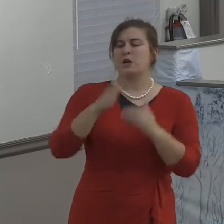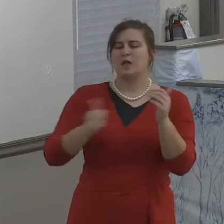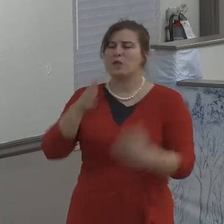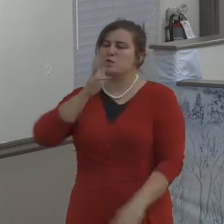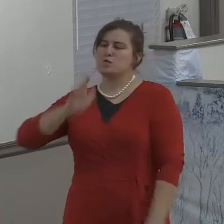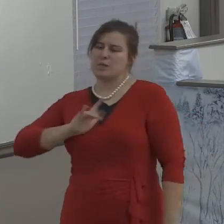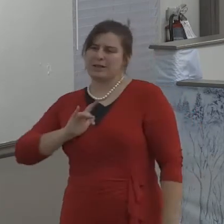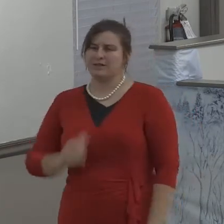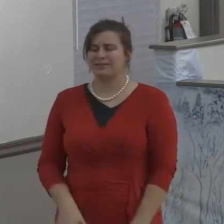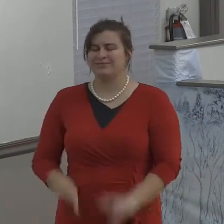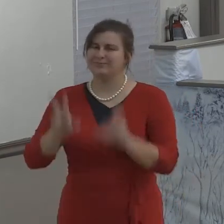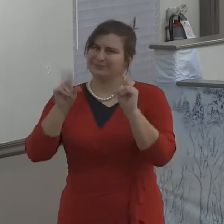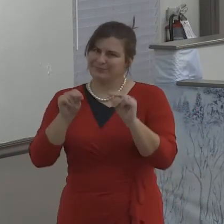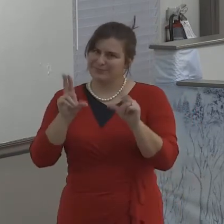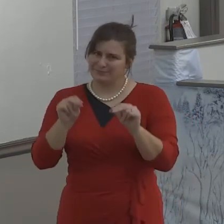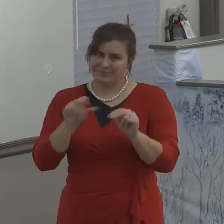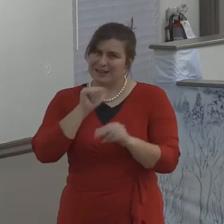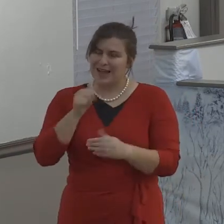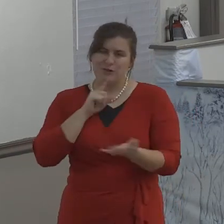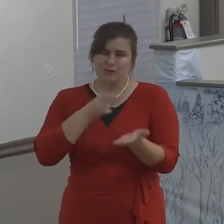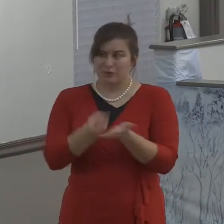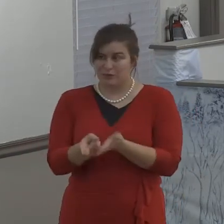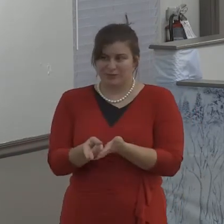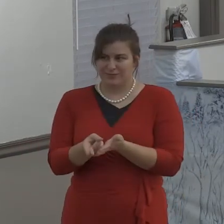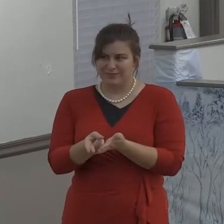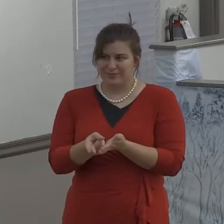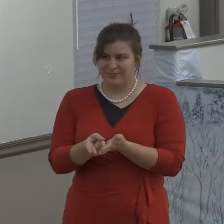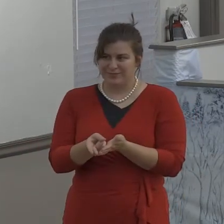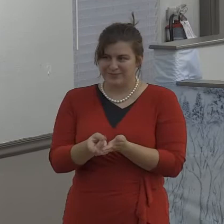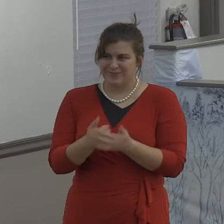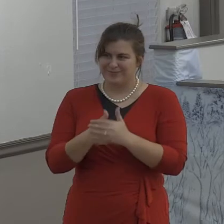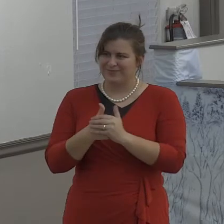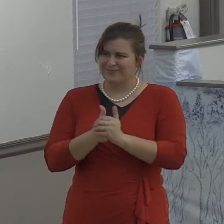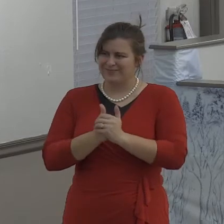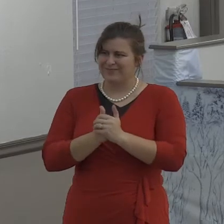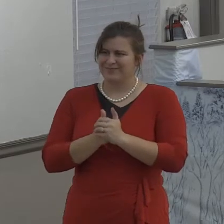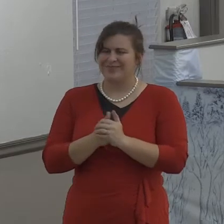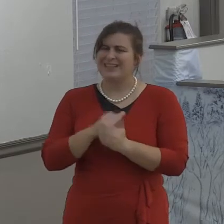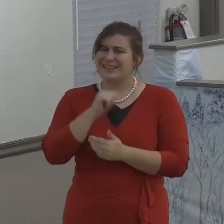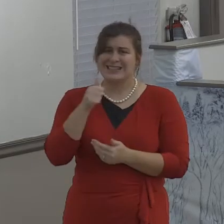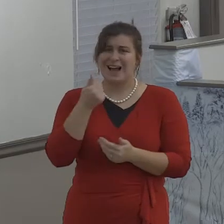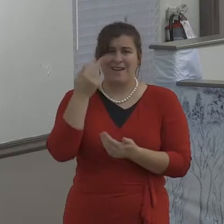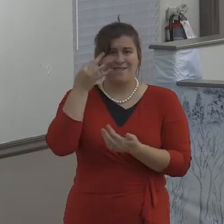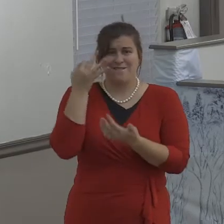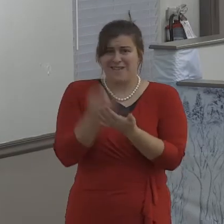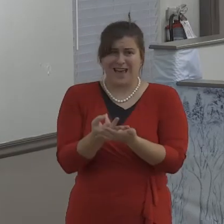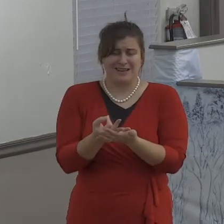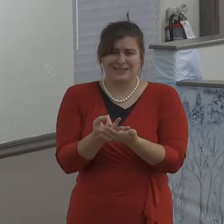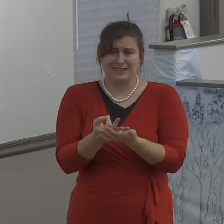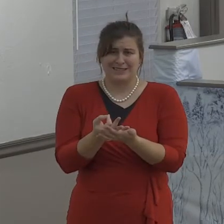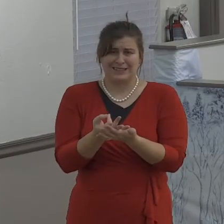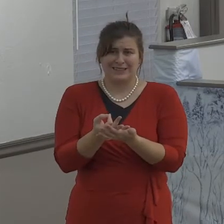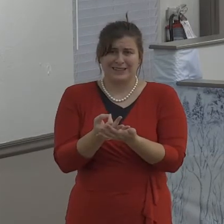So are wives to submit to their husbands? Of course. In every area except for sin.